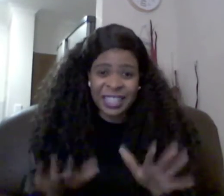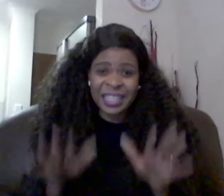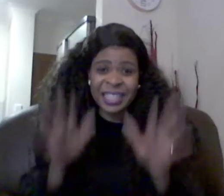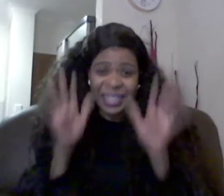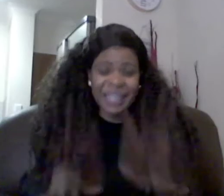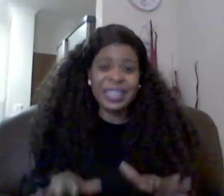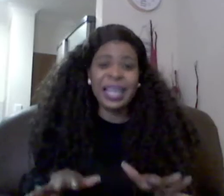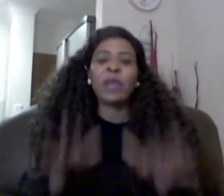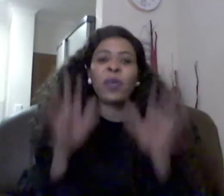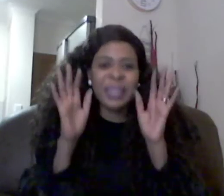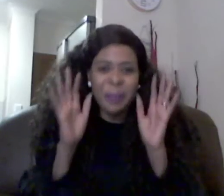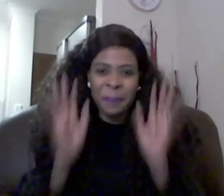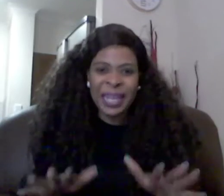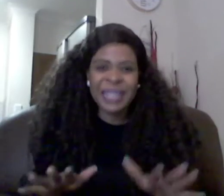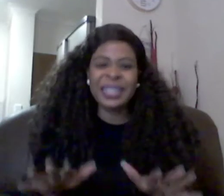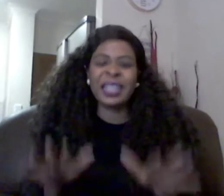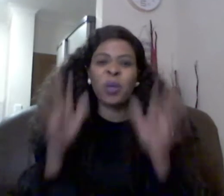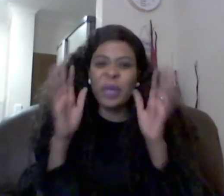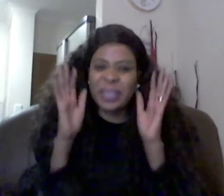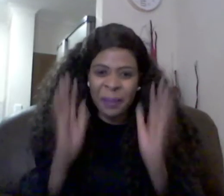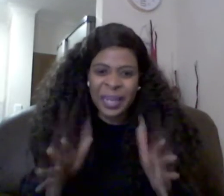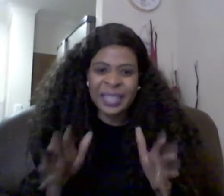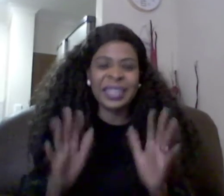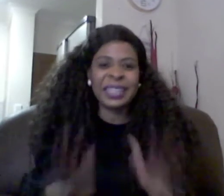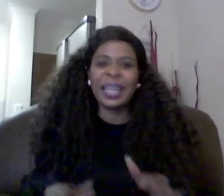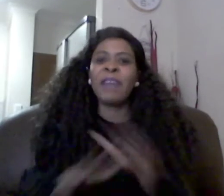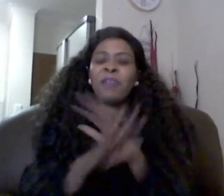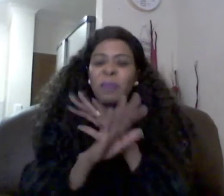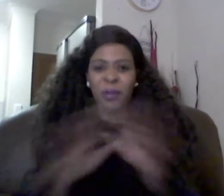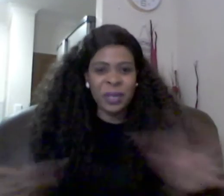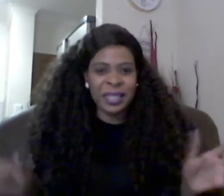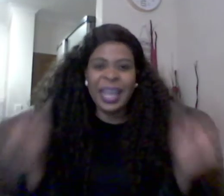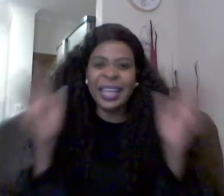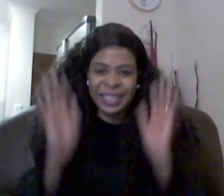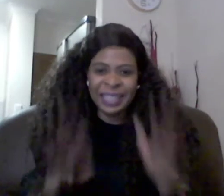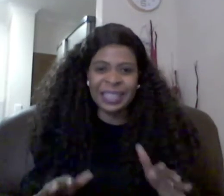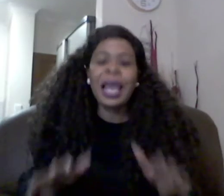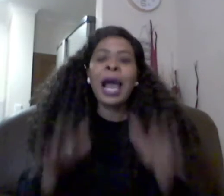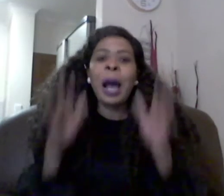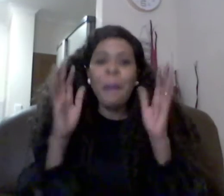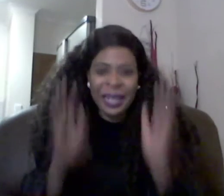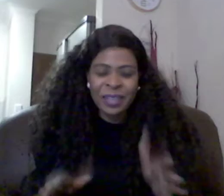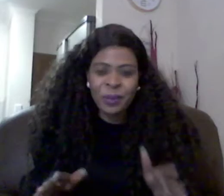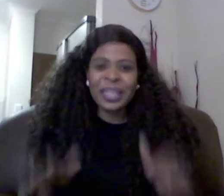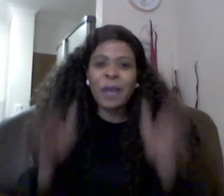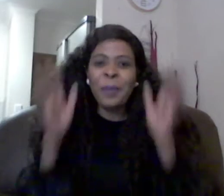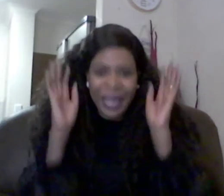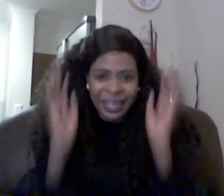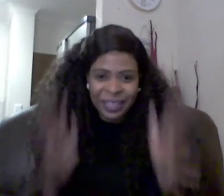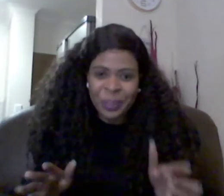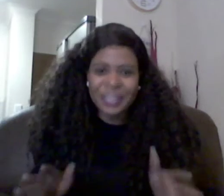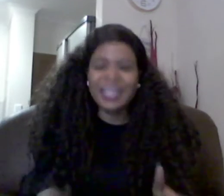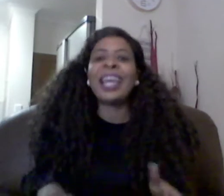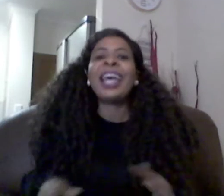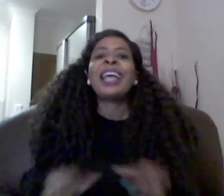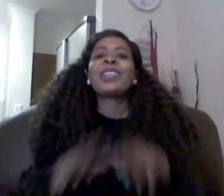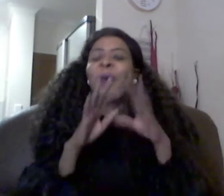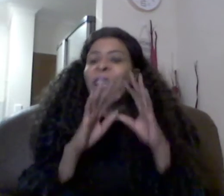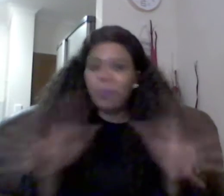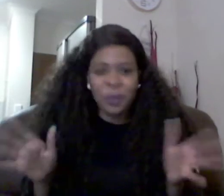center it was a blessing it was a blessed day everybody was there excited our parents were there my uncle was there so everybody